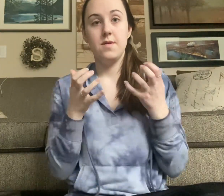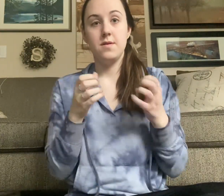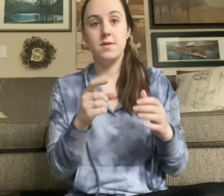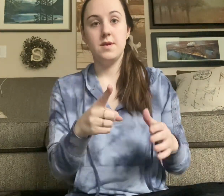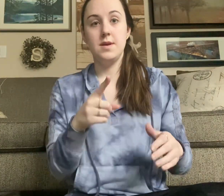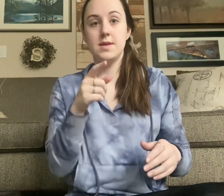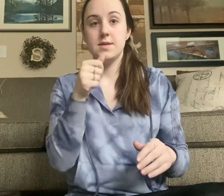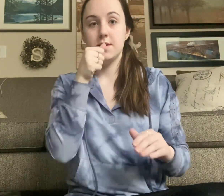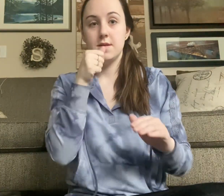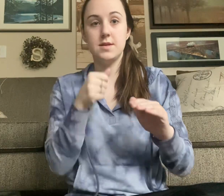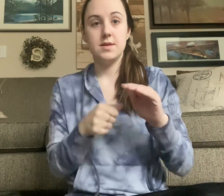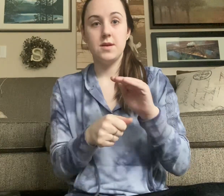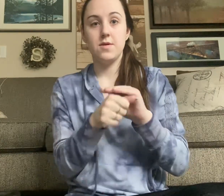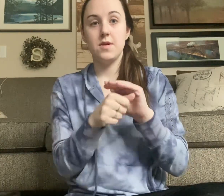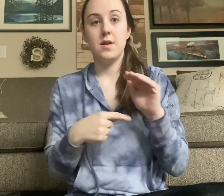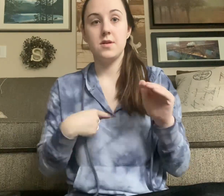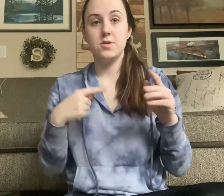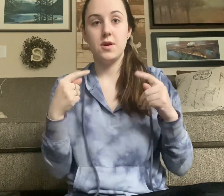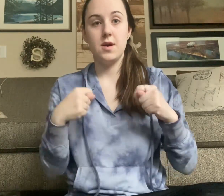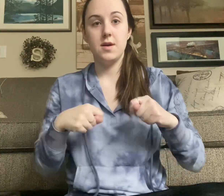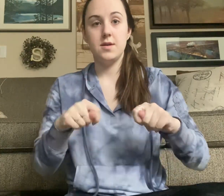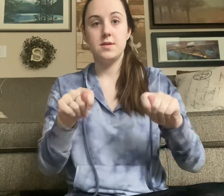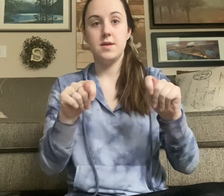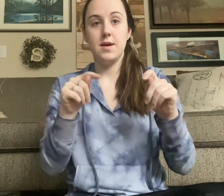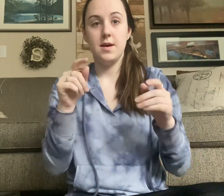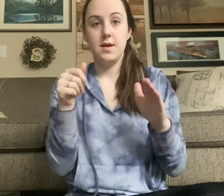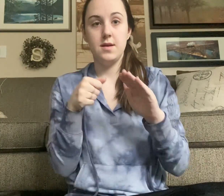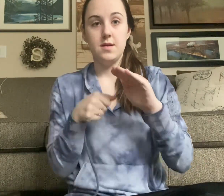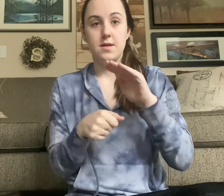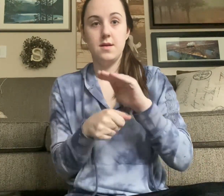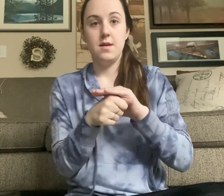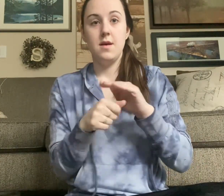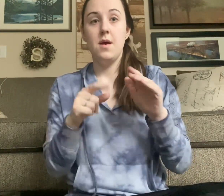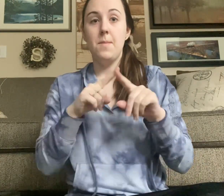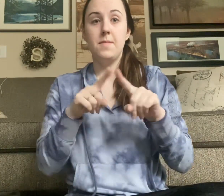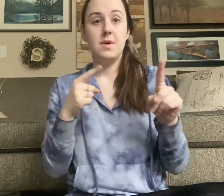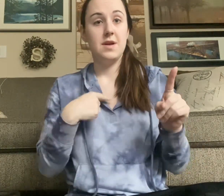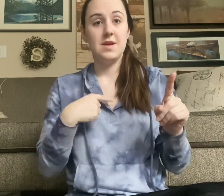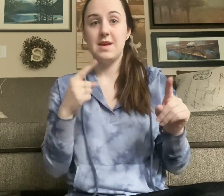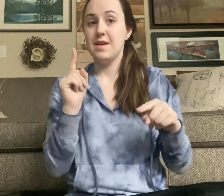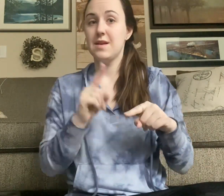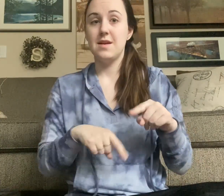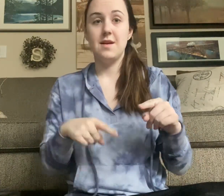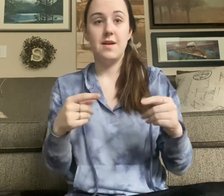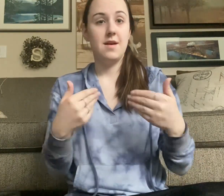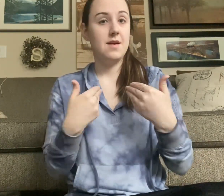It's not a secret I tried to hide But I can't have you